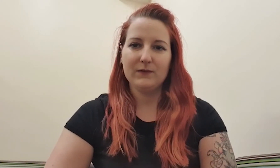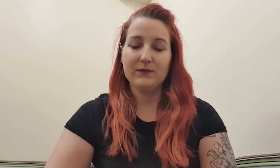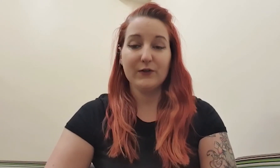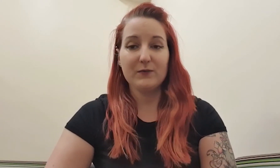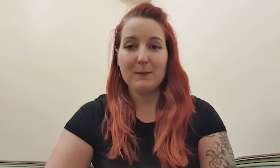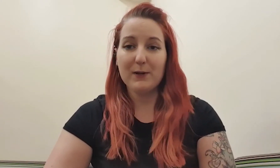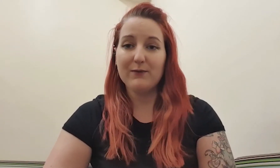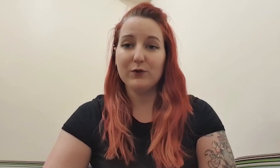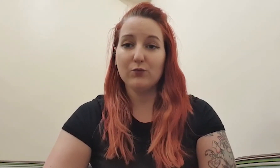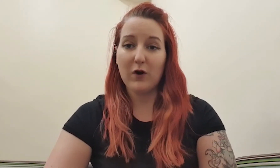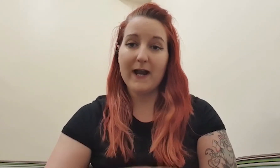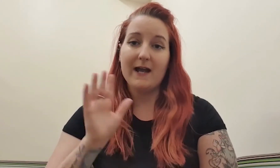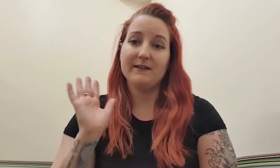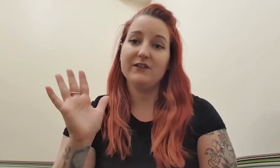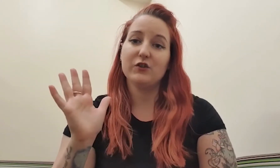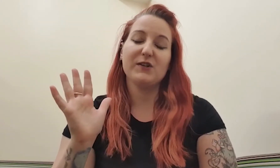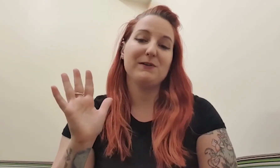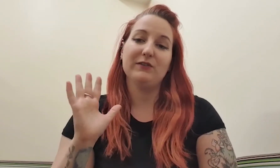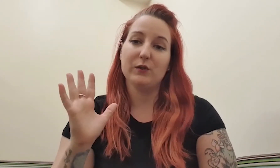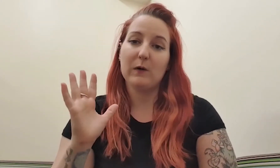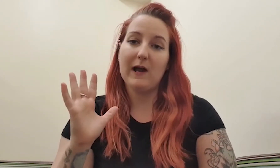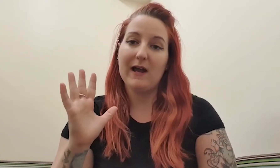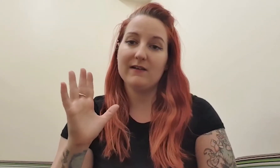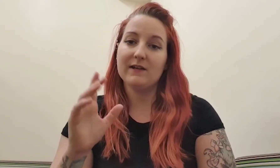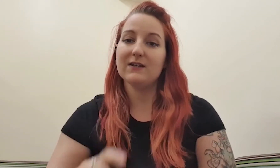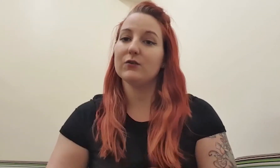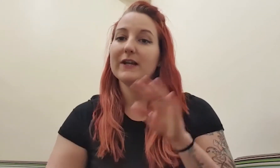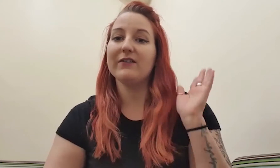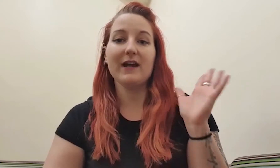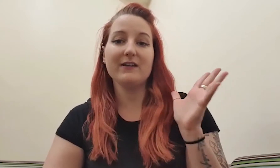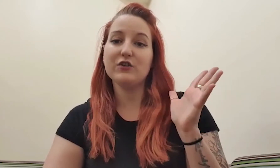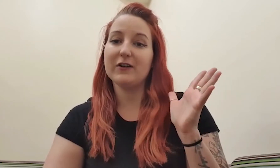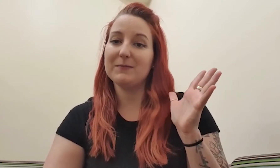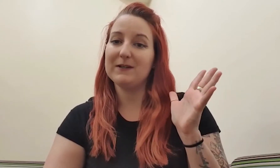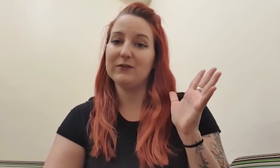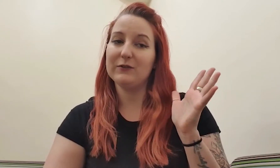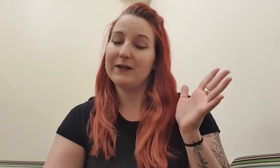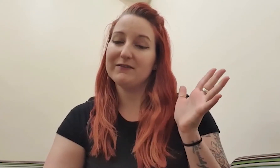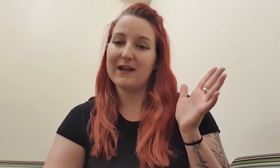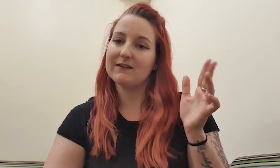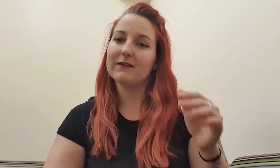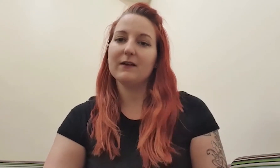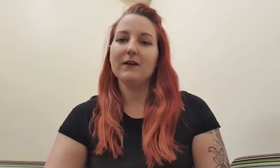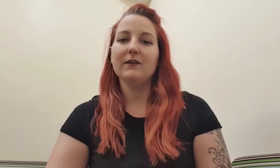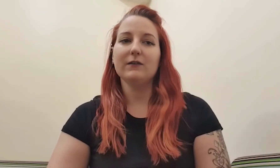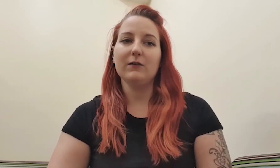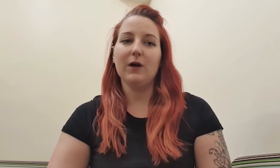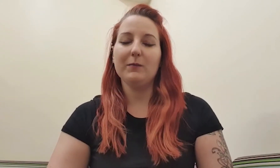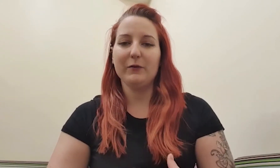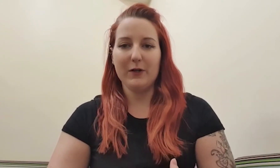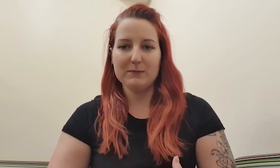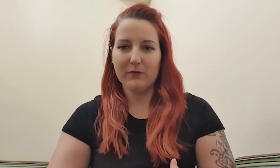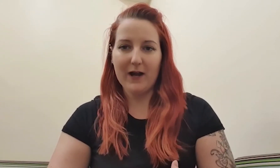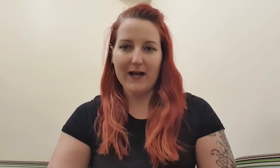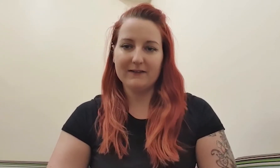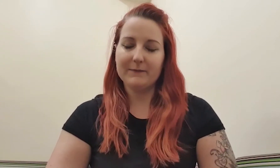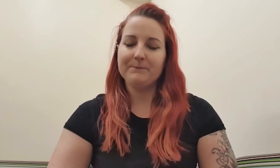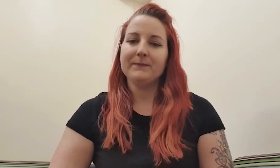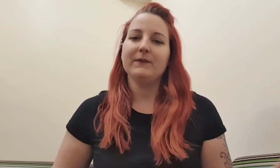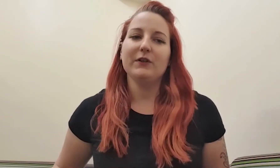So remember, if you're right-handed, you're going to be using your right hand, and if you're left-handed, you're going to be using your left hand. So I'll be doing it on my right hand. You